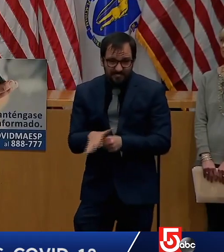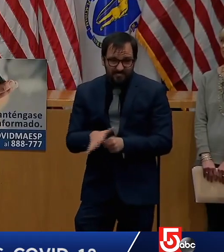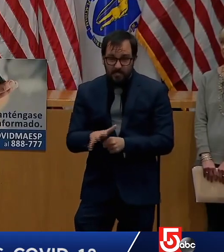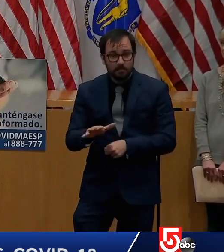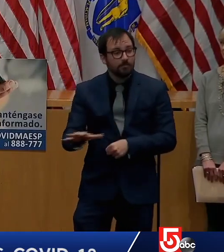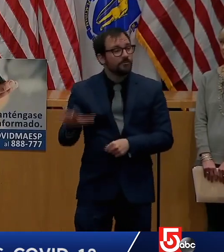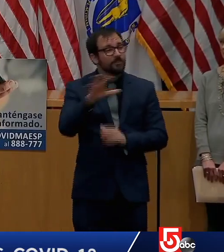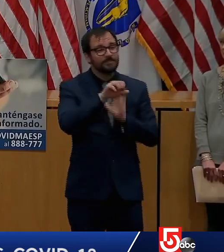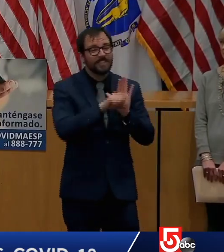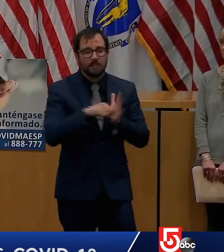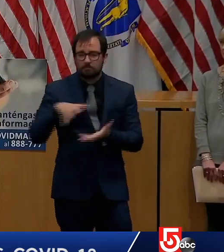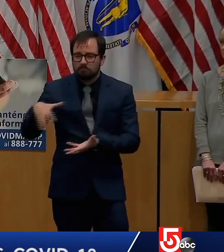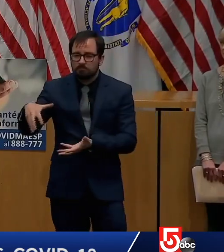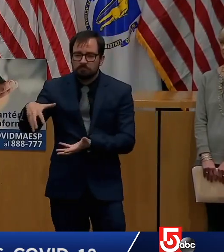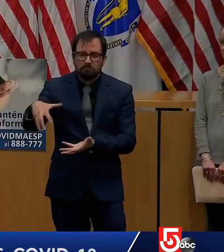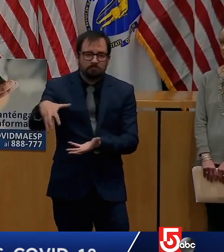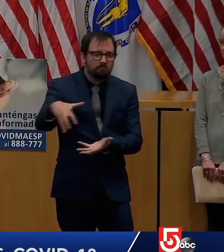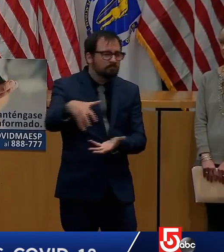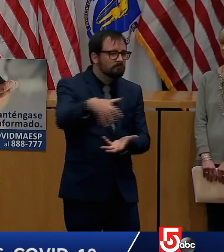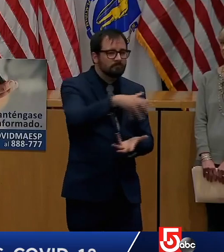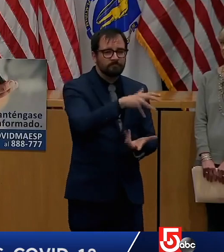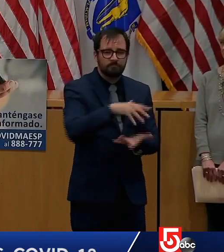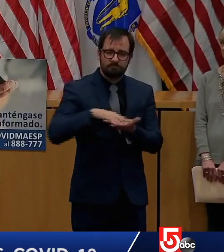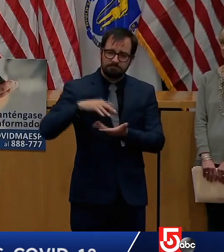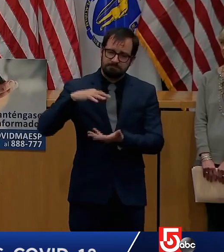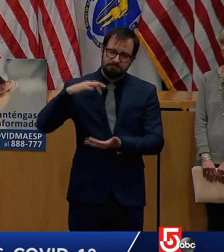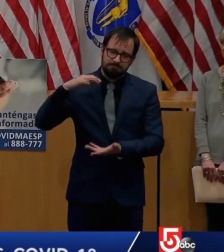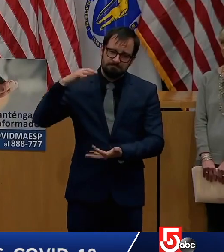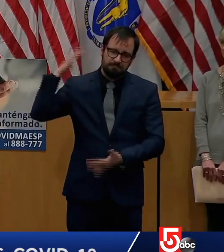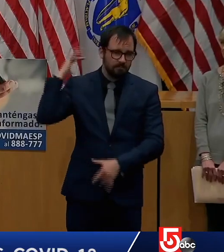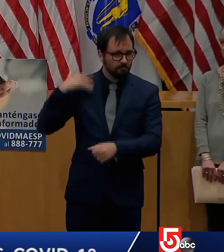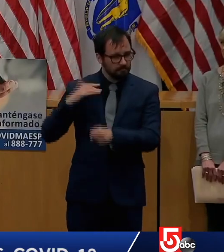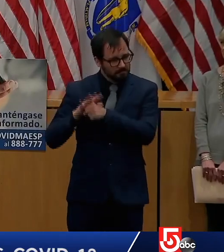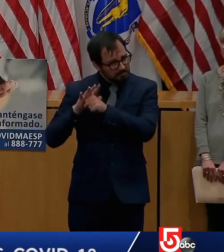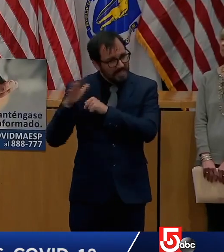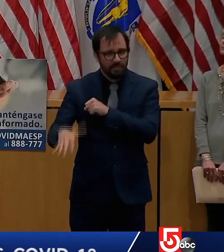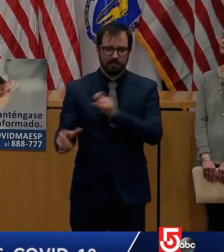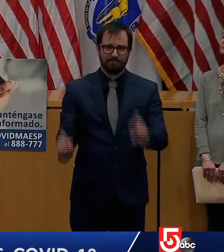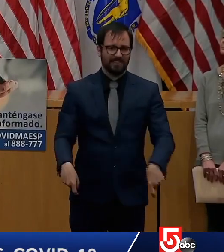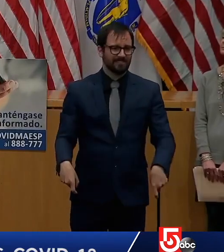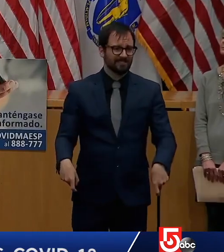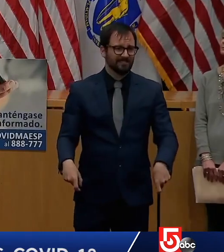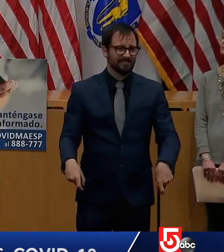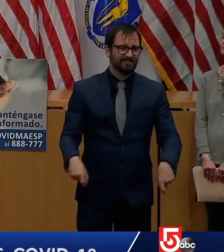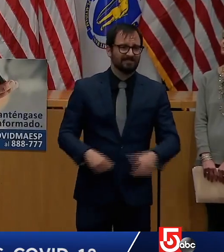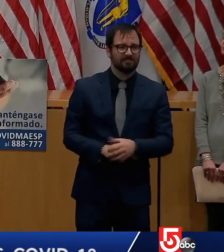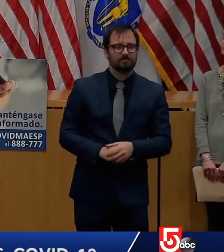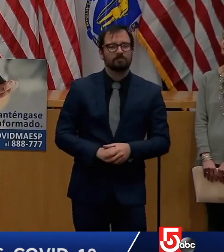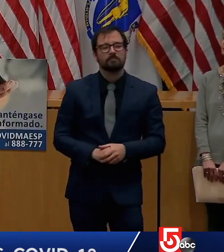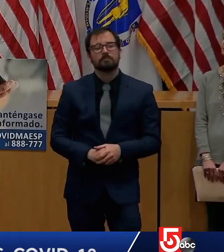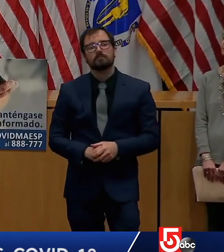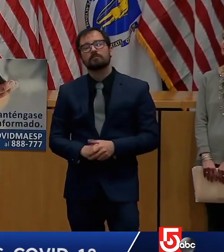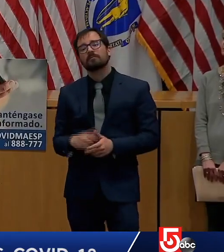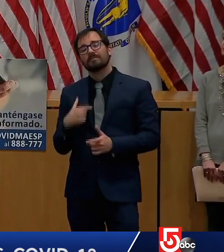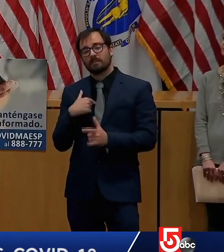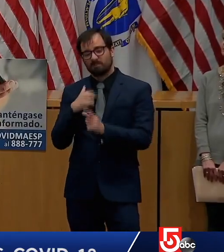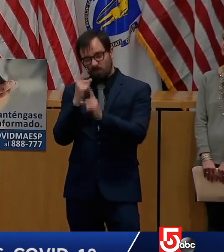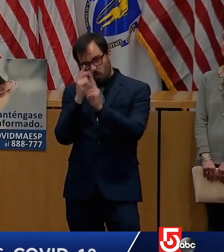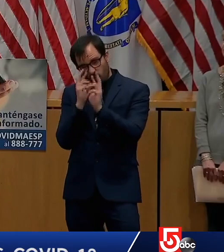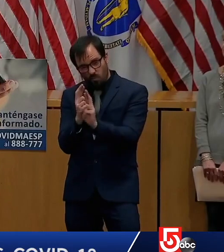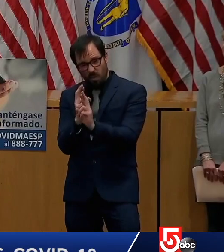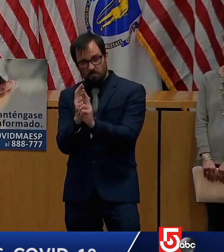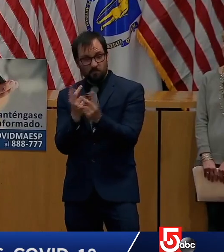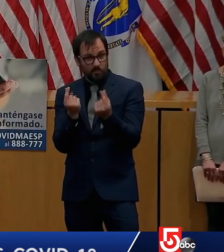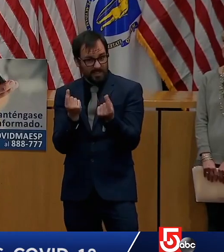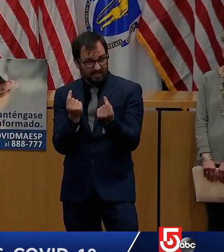and making sure they have a ton on hand. The other thing I hope comes out of this is a recognition and understanding on the part of both